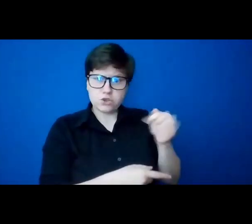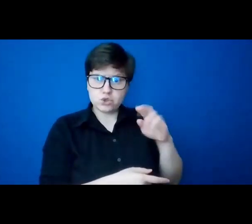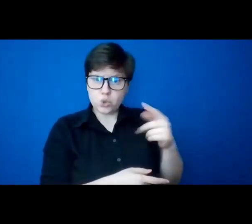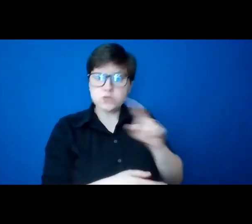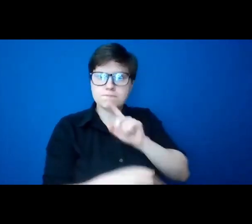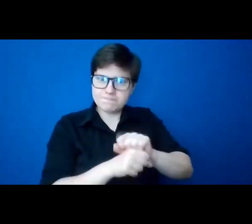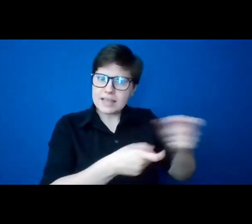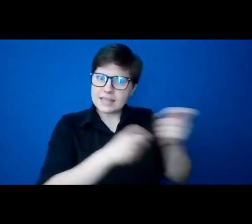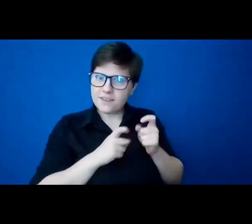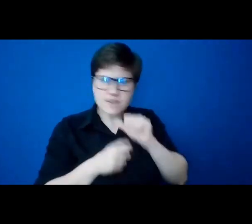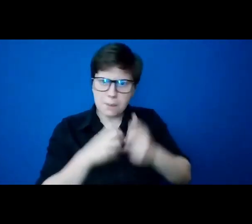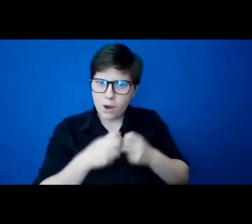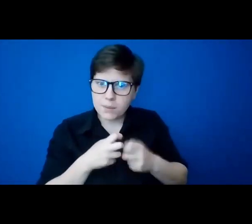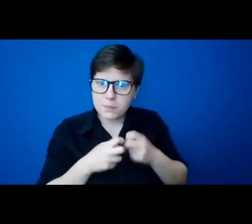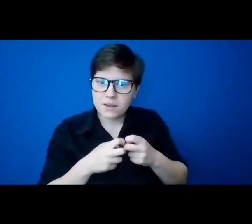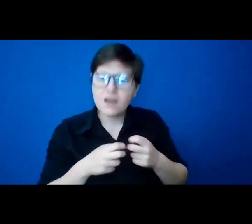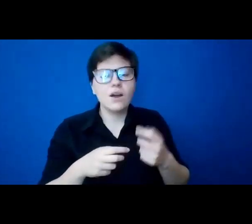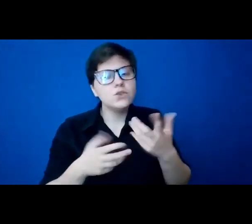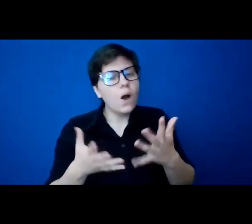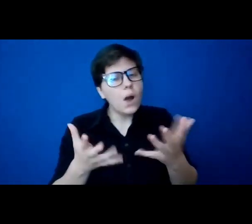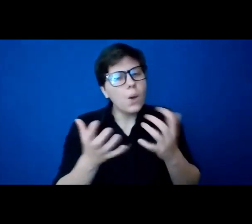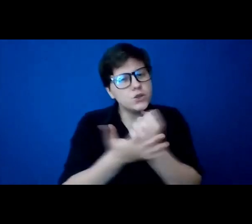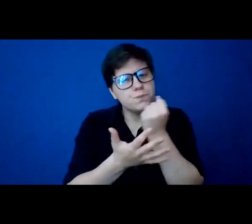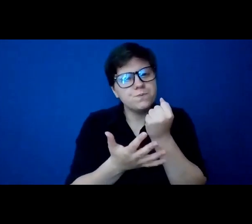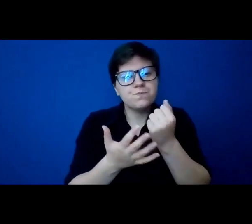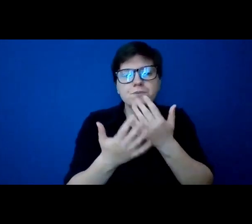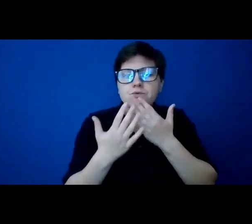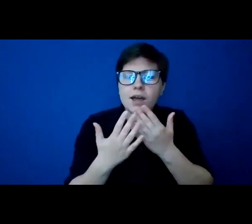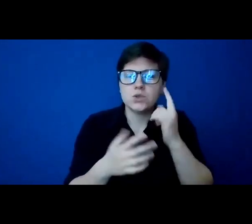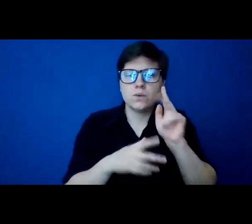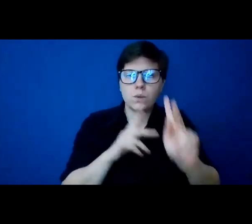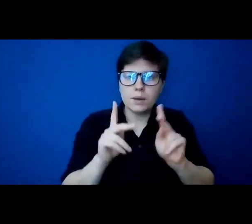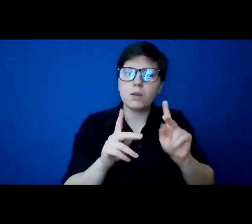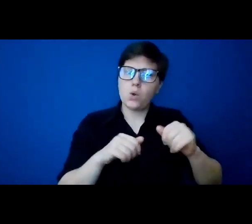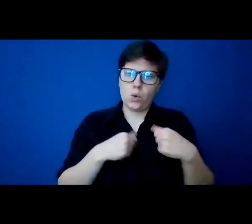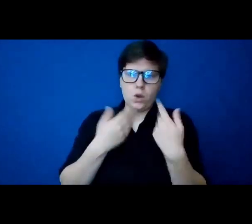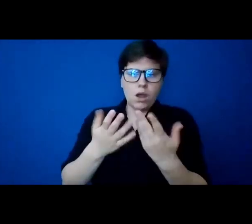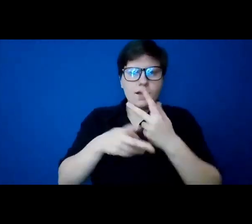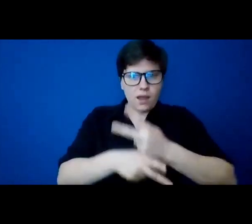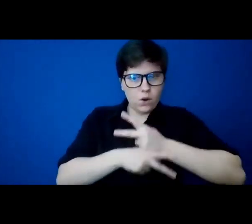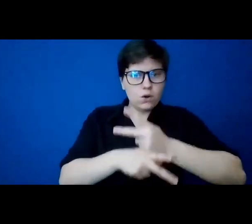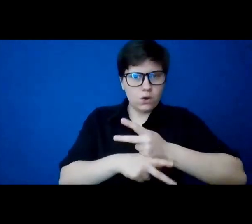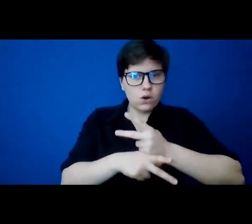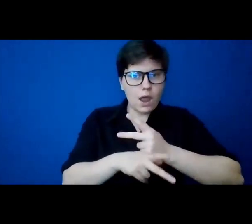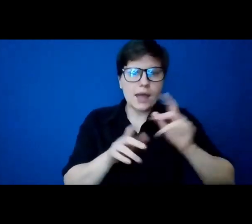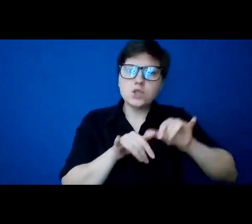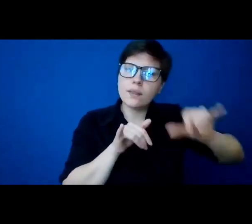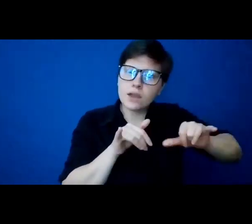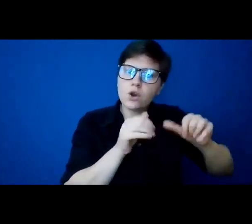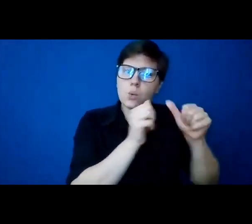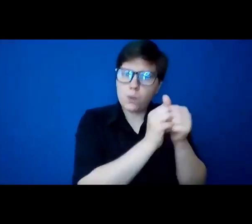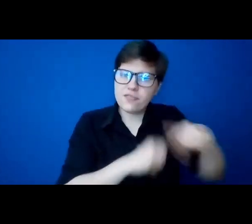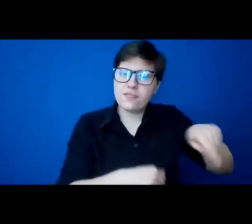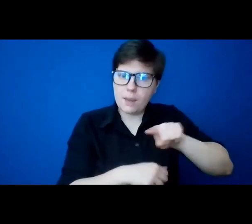word of gratitude for our support of people who are caregivers, and to linger with them a